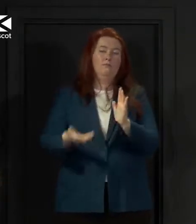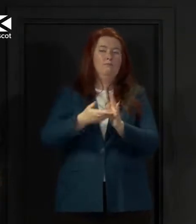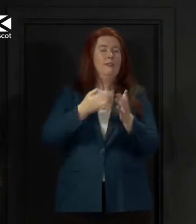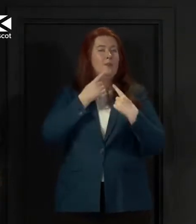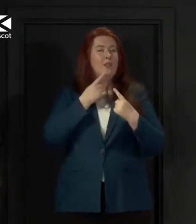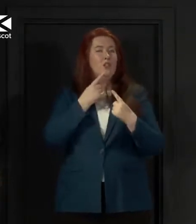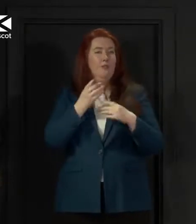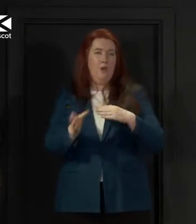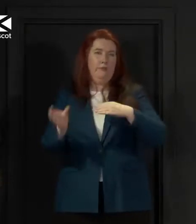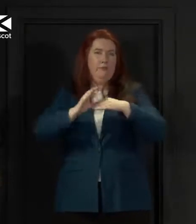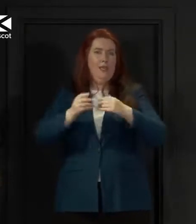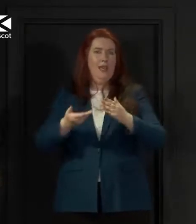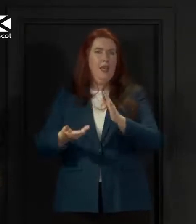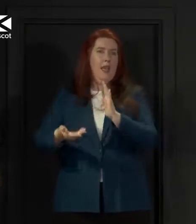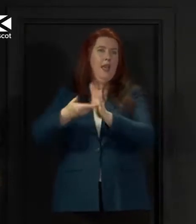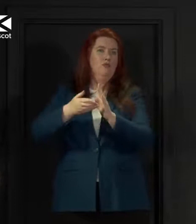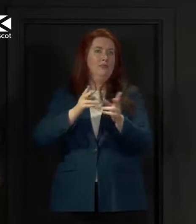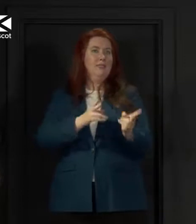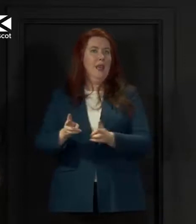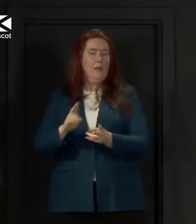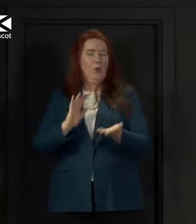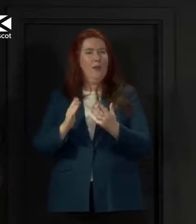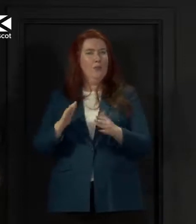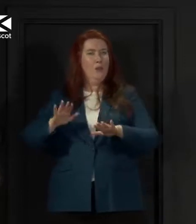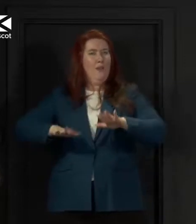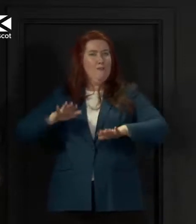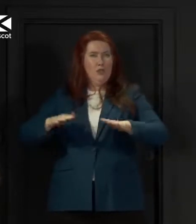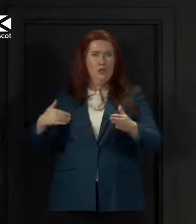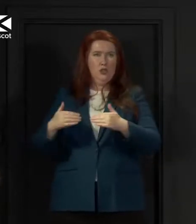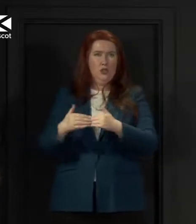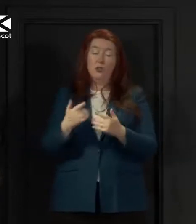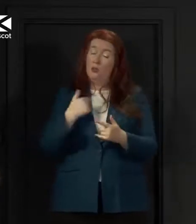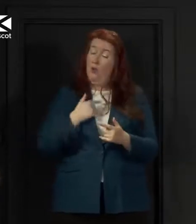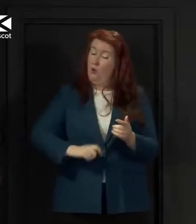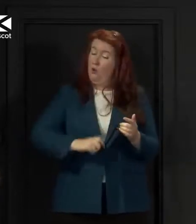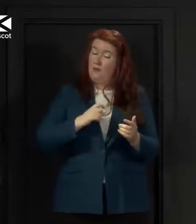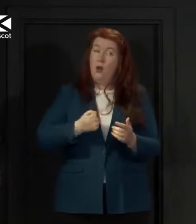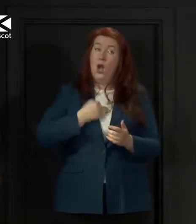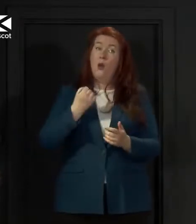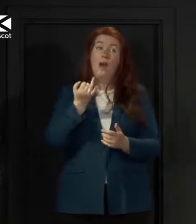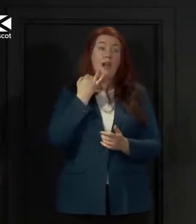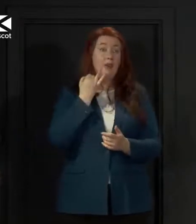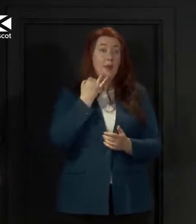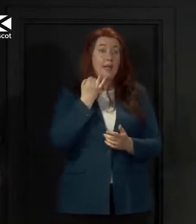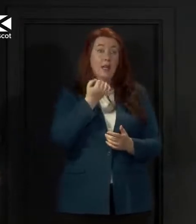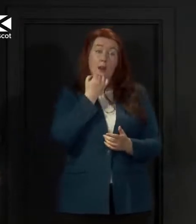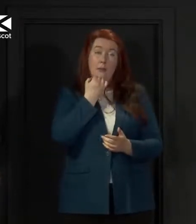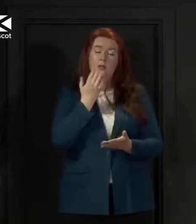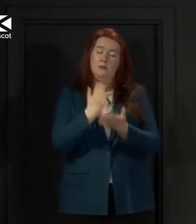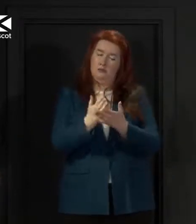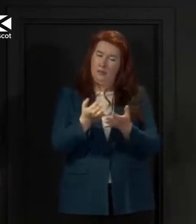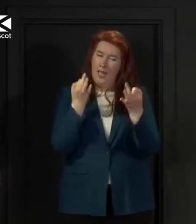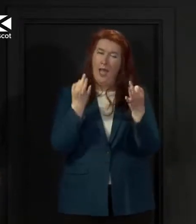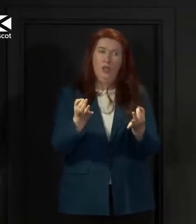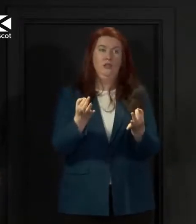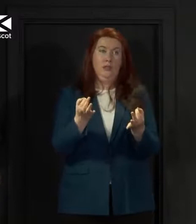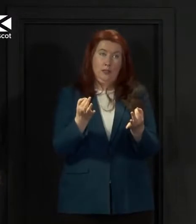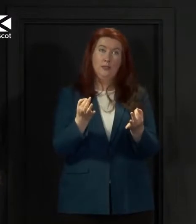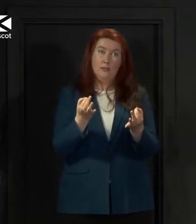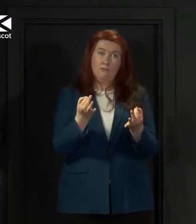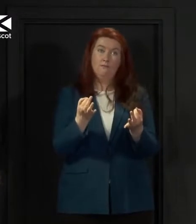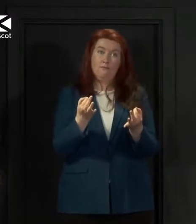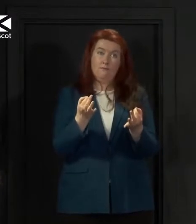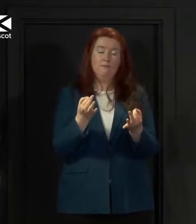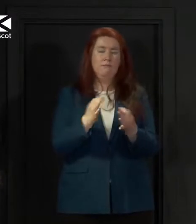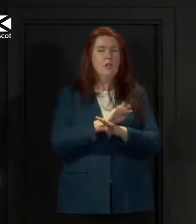So I am confident that the figures that are published weekly in Scotland are accurate and are not